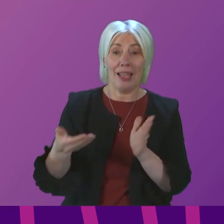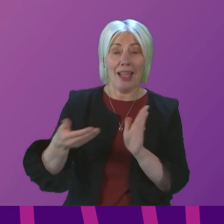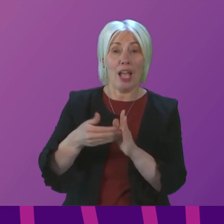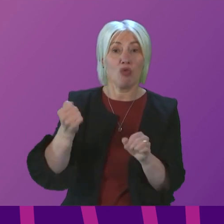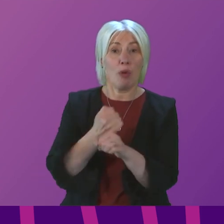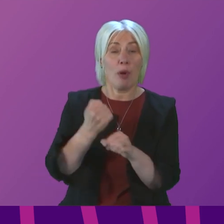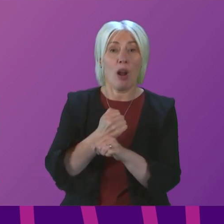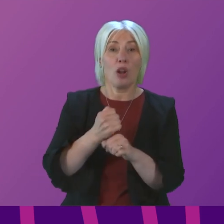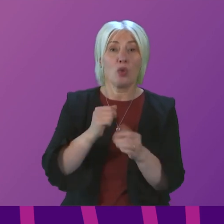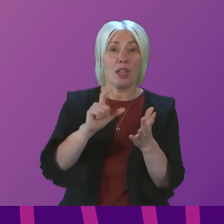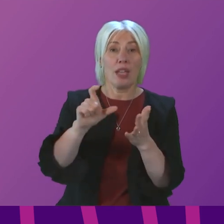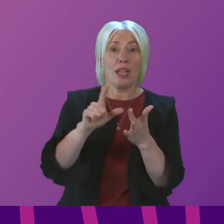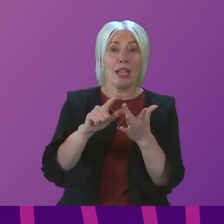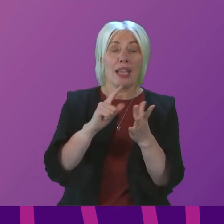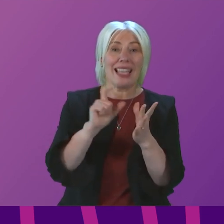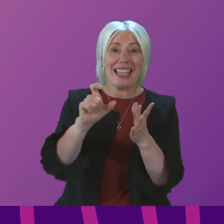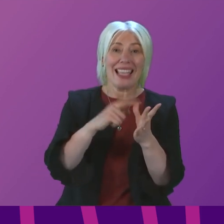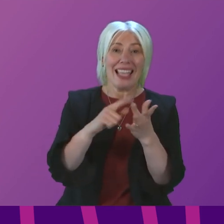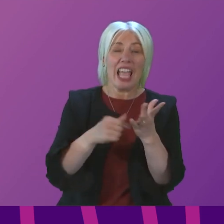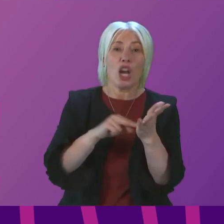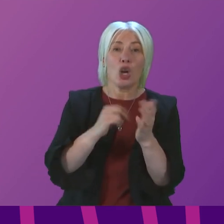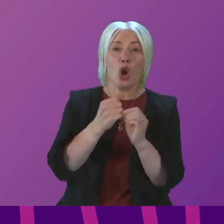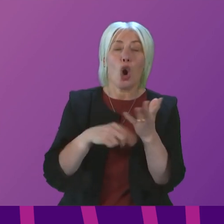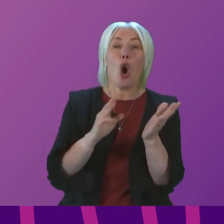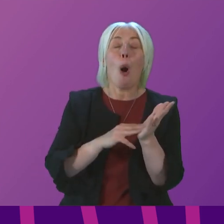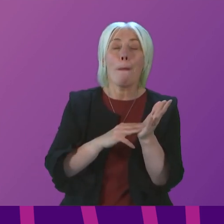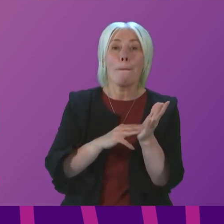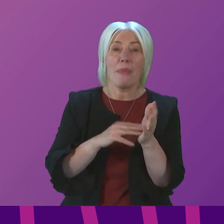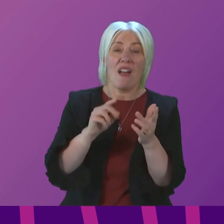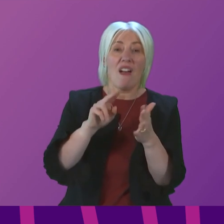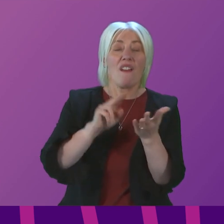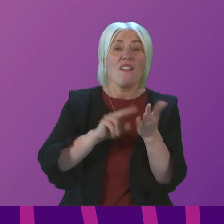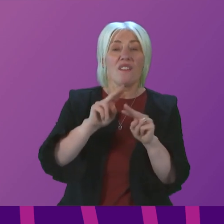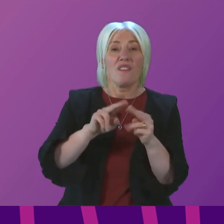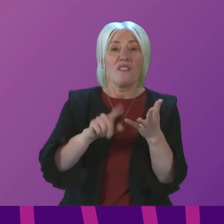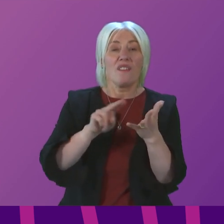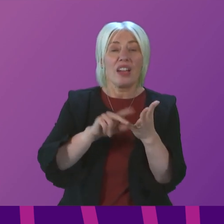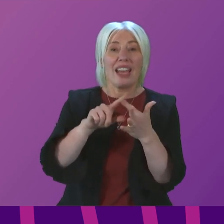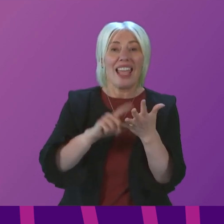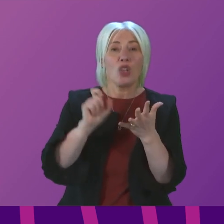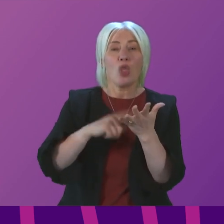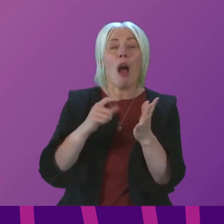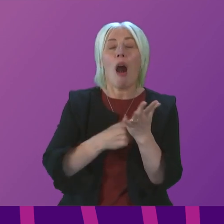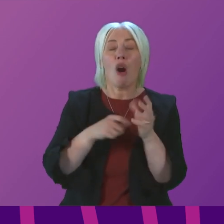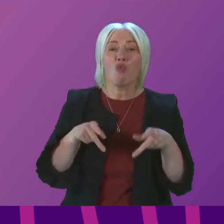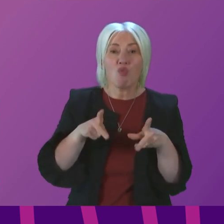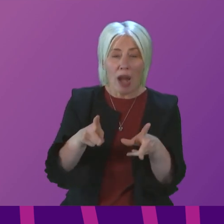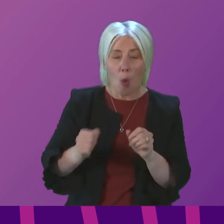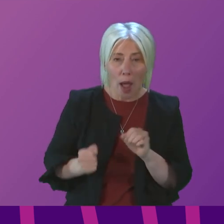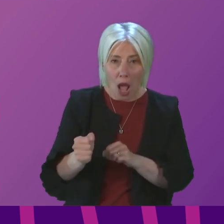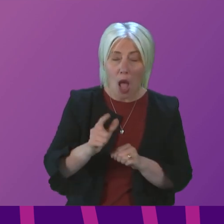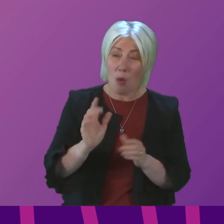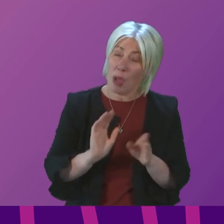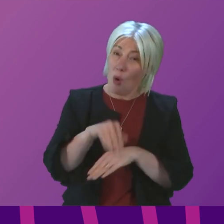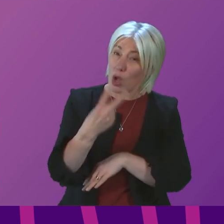Cairngorm funicular railway. This will have to come from HIE's annual budget. We know the repair bill will be well in excess of £20